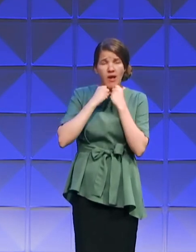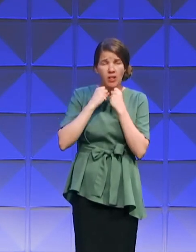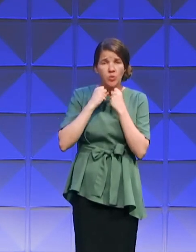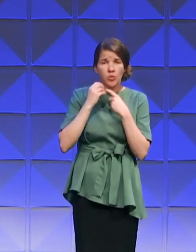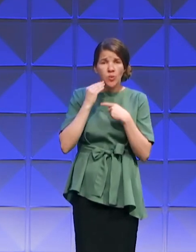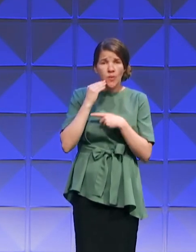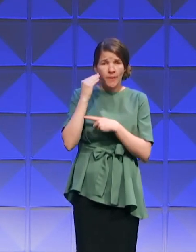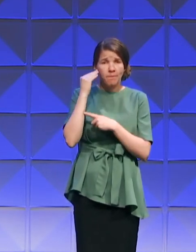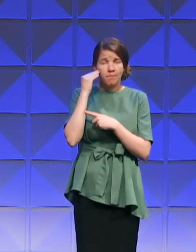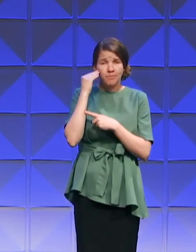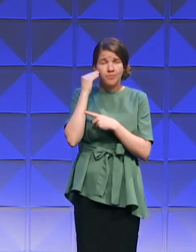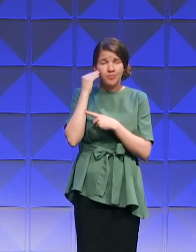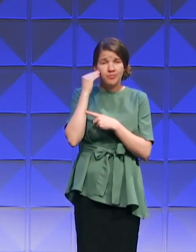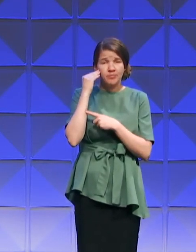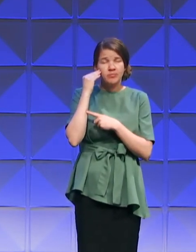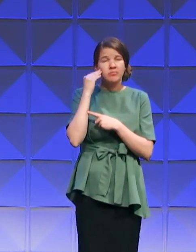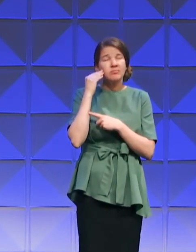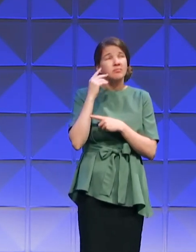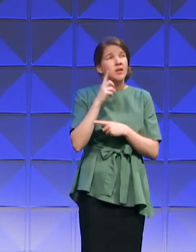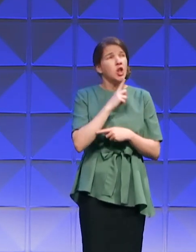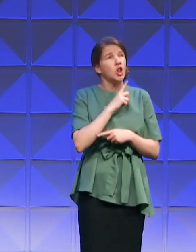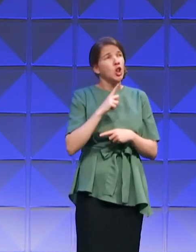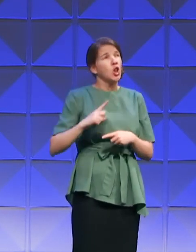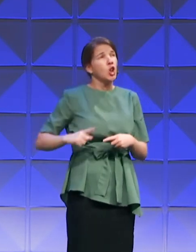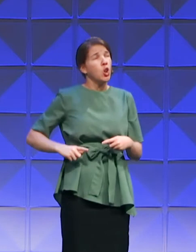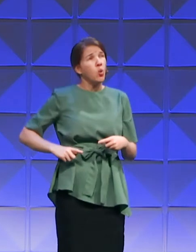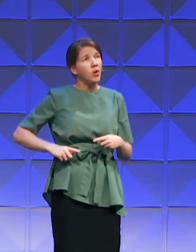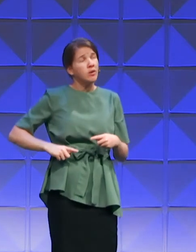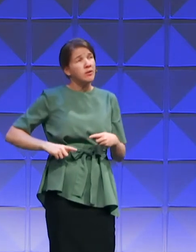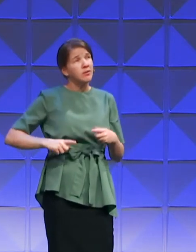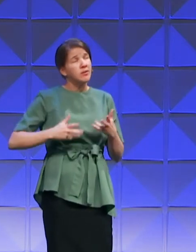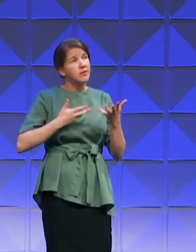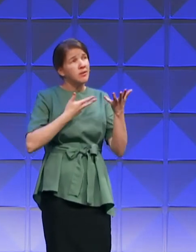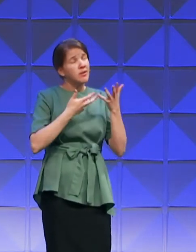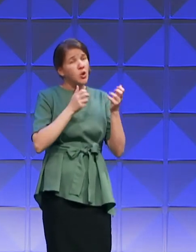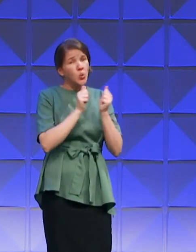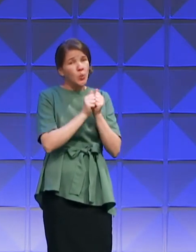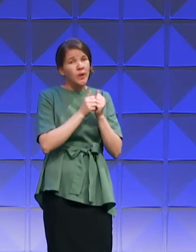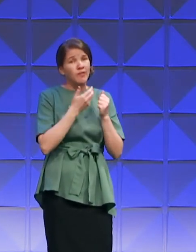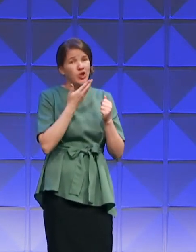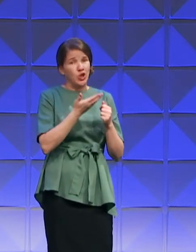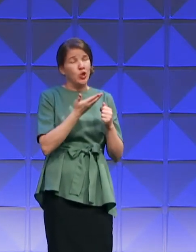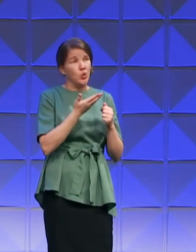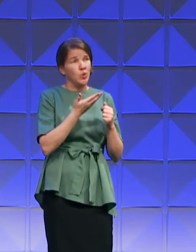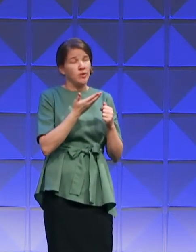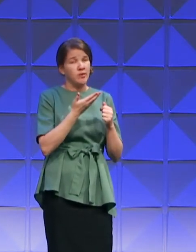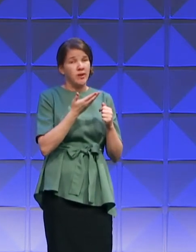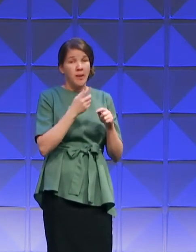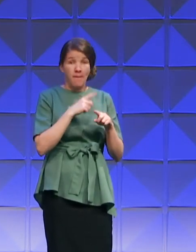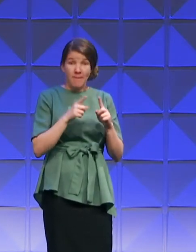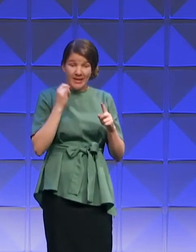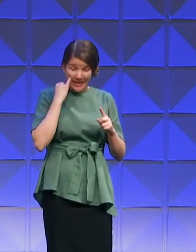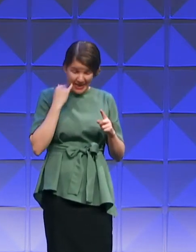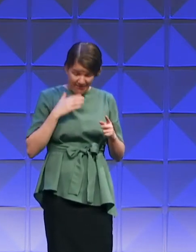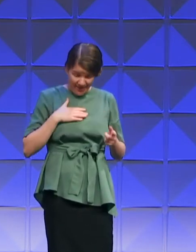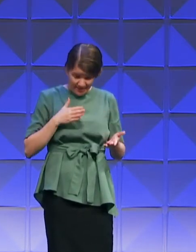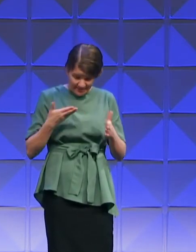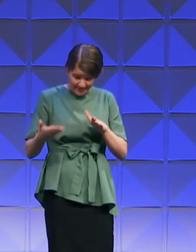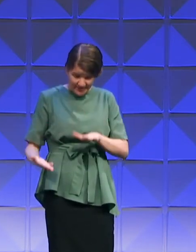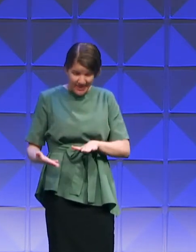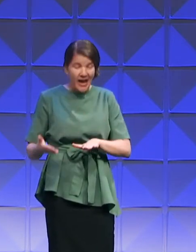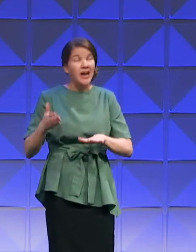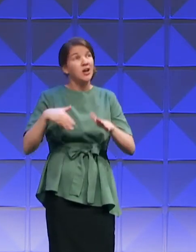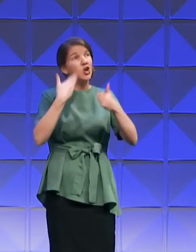be present with you is to be here for you, but to be absent from this body is to be present with the Lord. And as he's